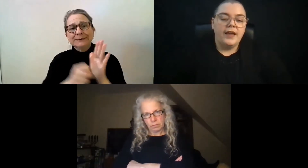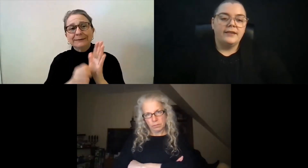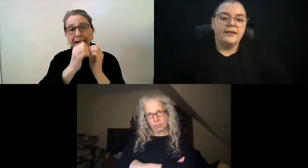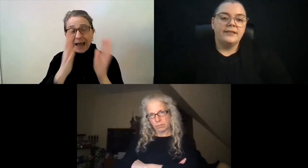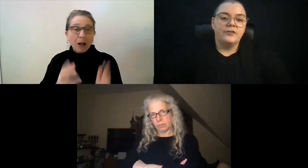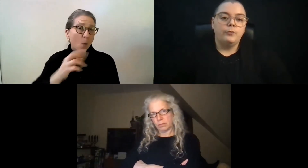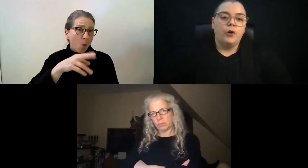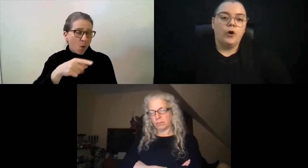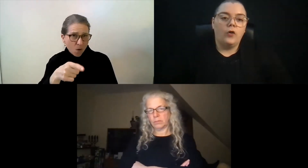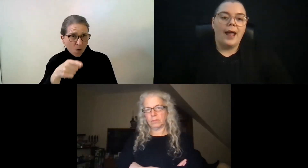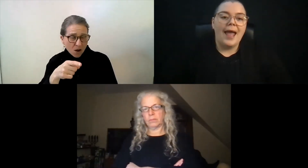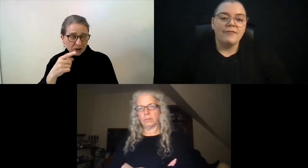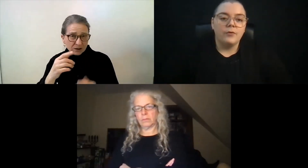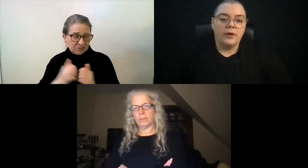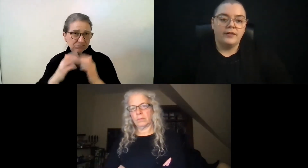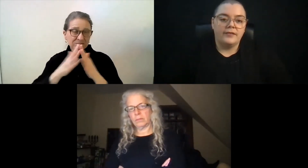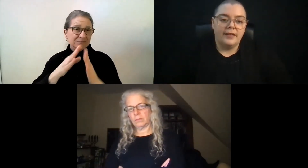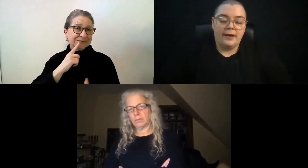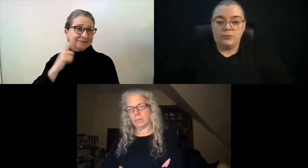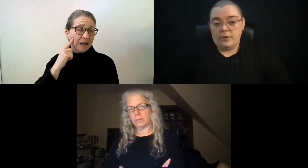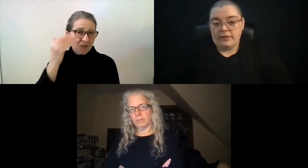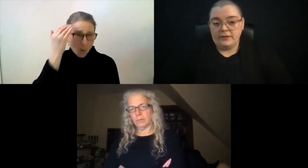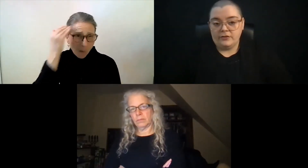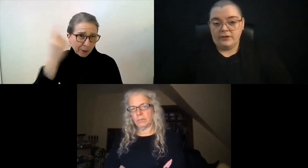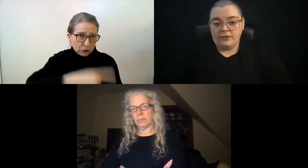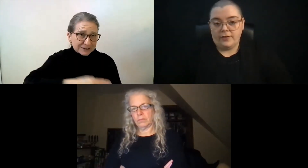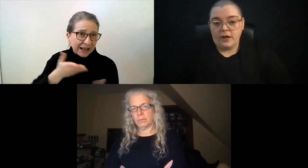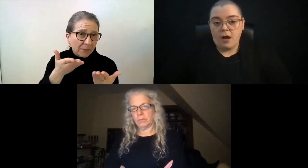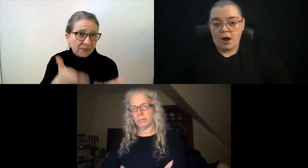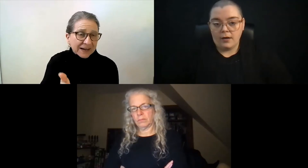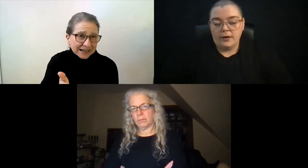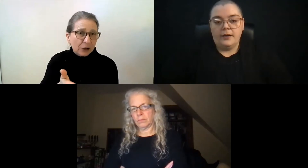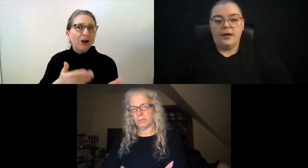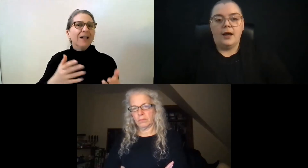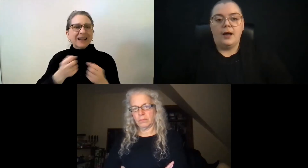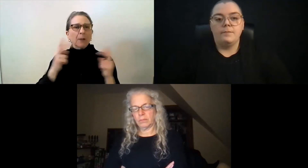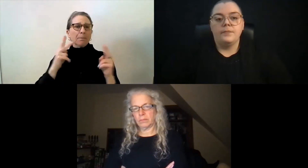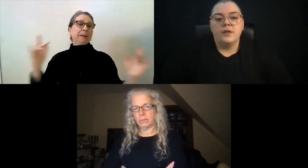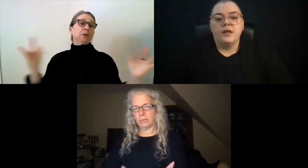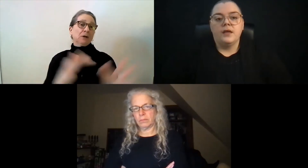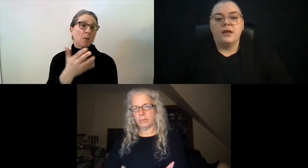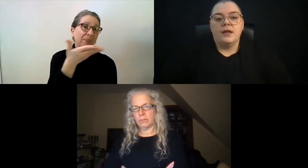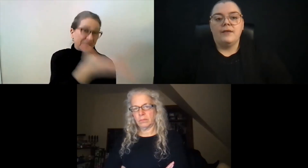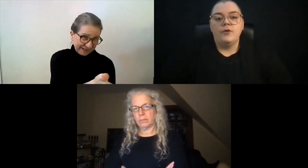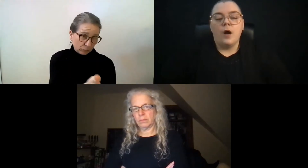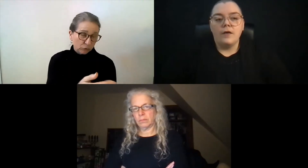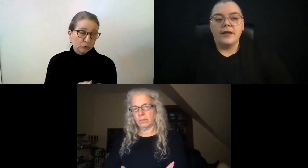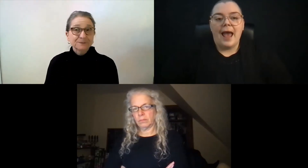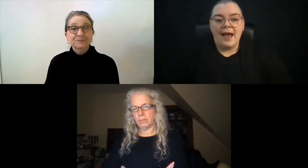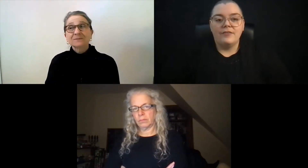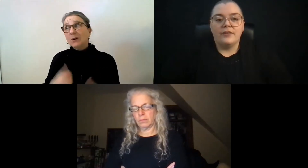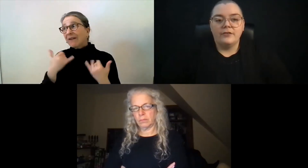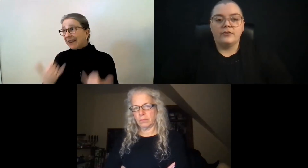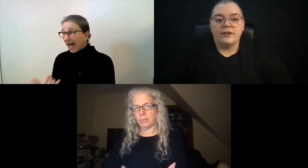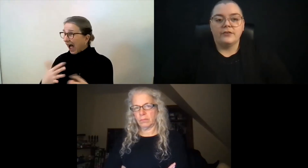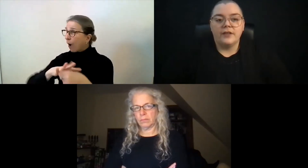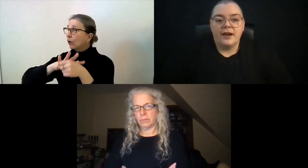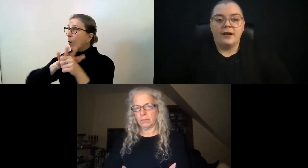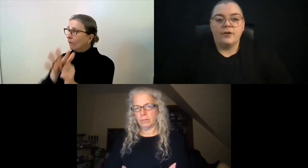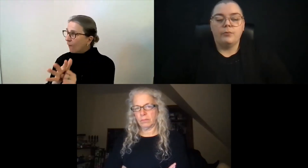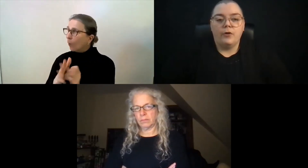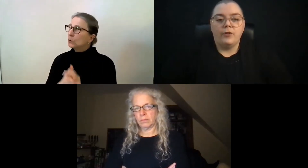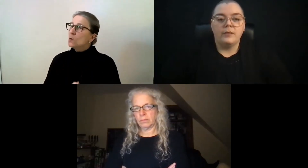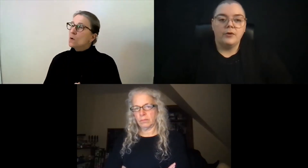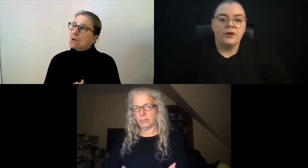The idea is to pull everyone to the State House where the legislators already are. If you already have the legislators